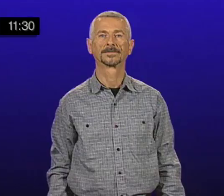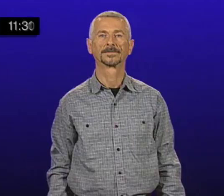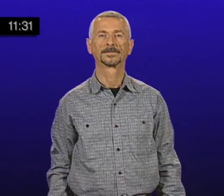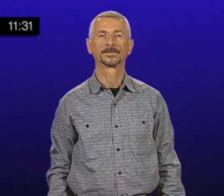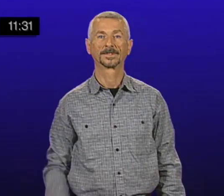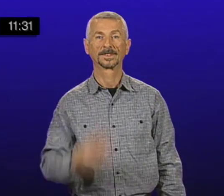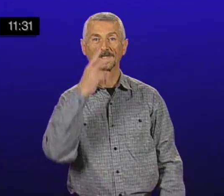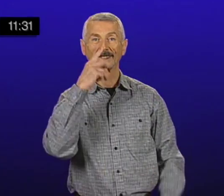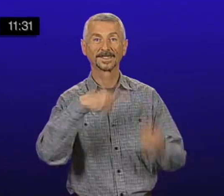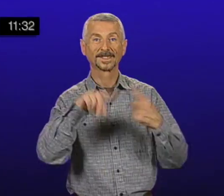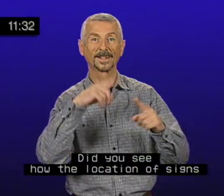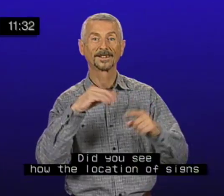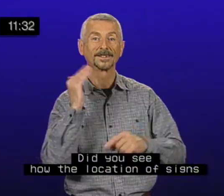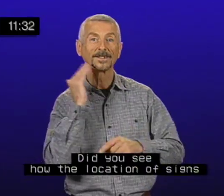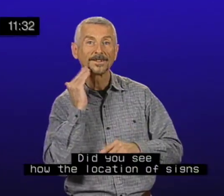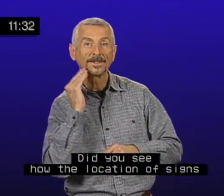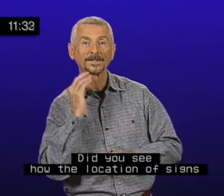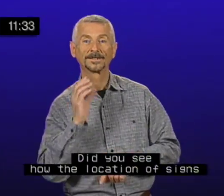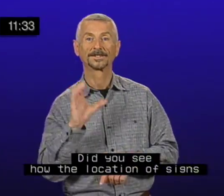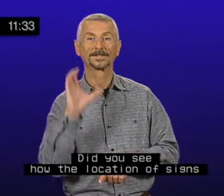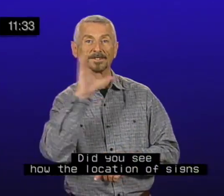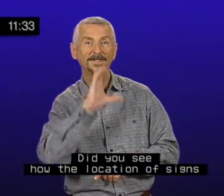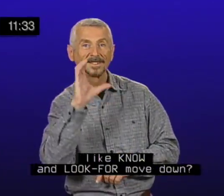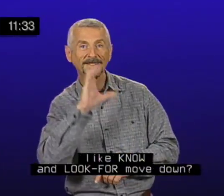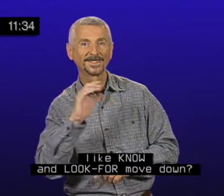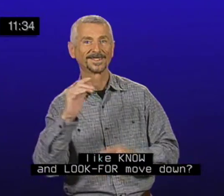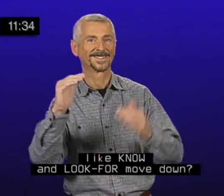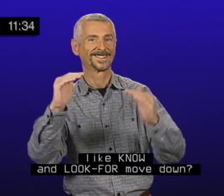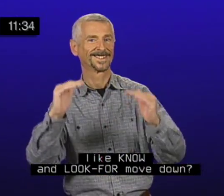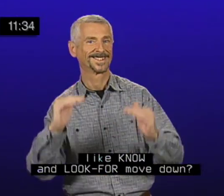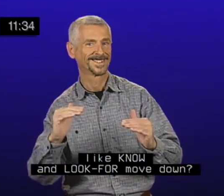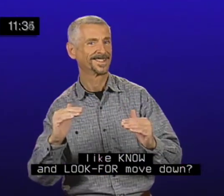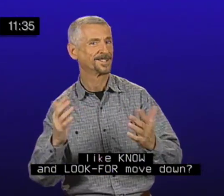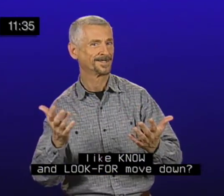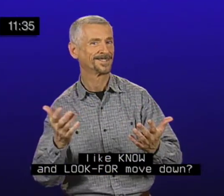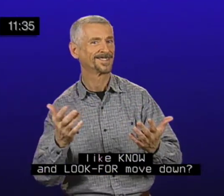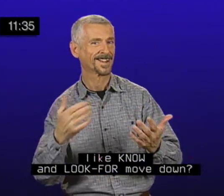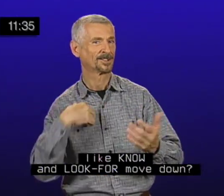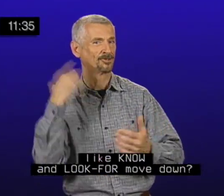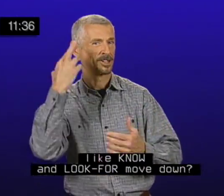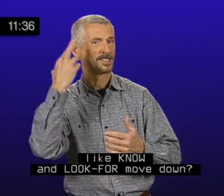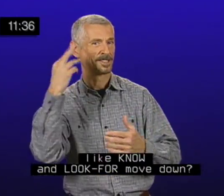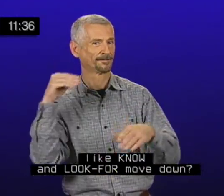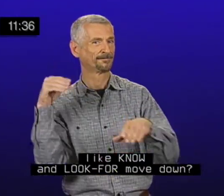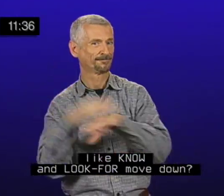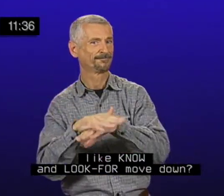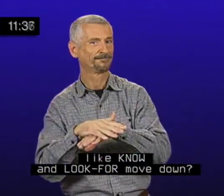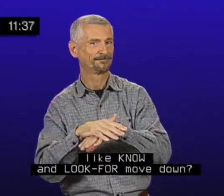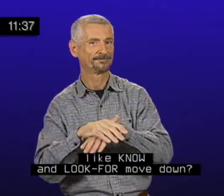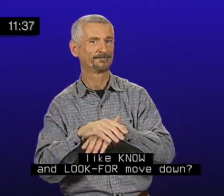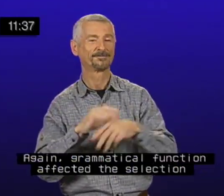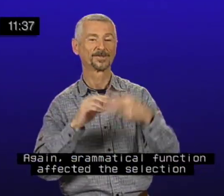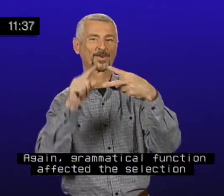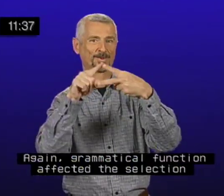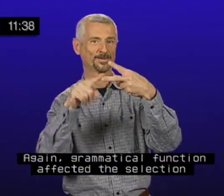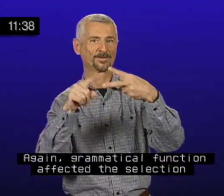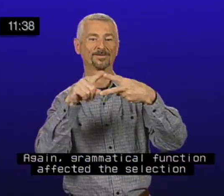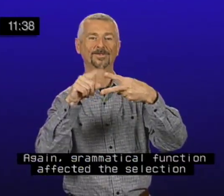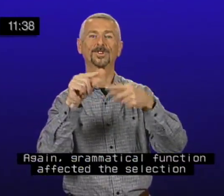Did you see how the location of signs like no and look for moved down? Again, grammatical function affected the